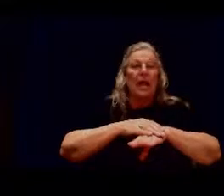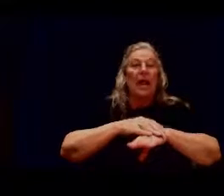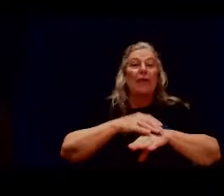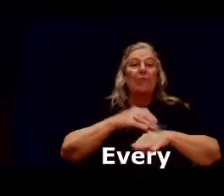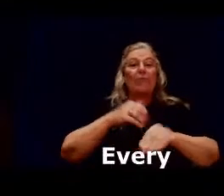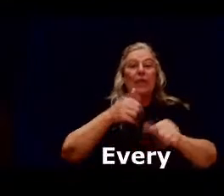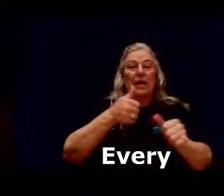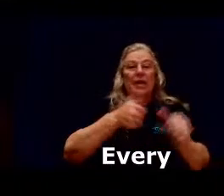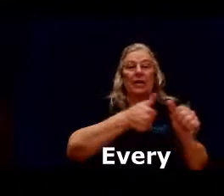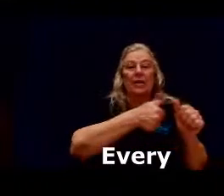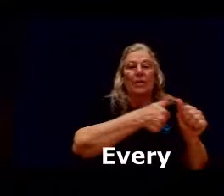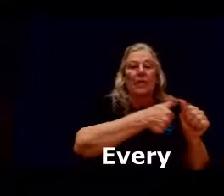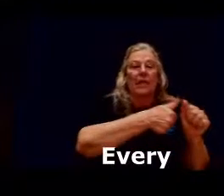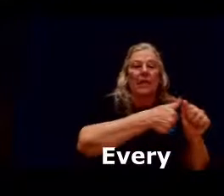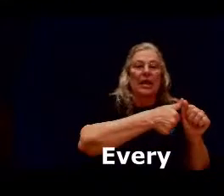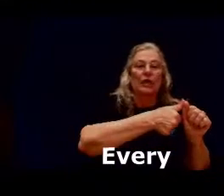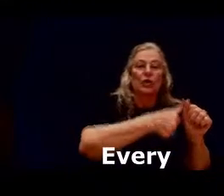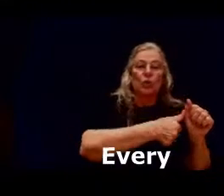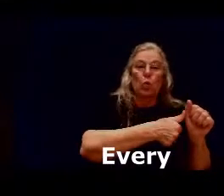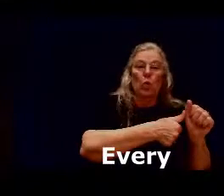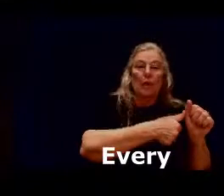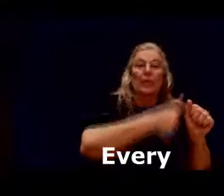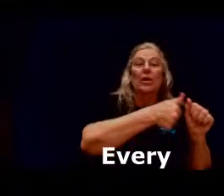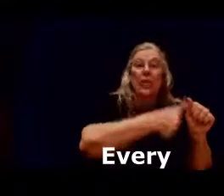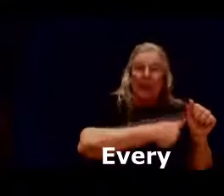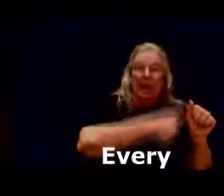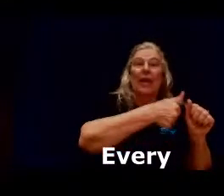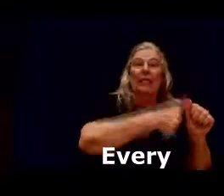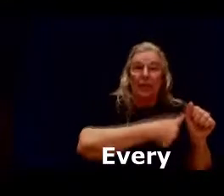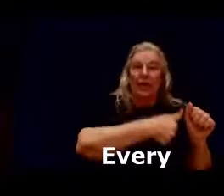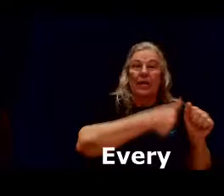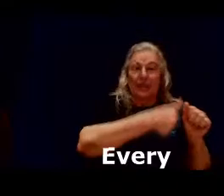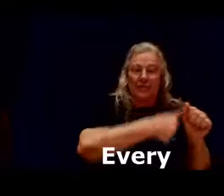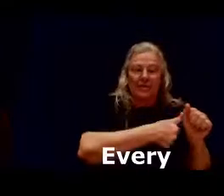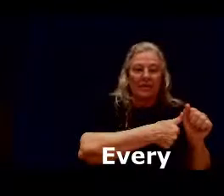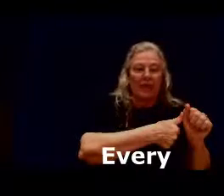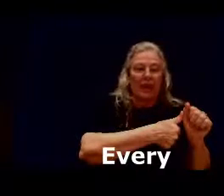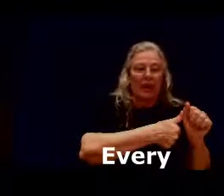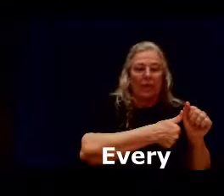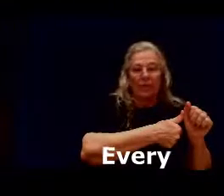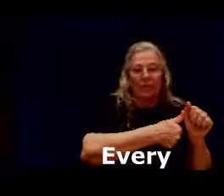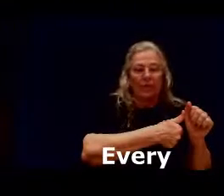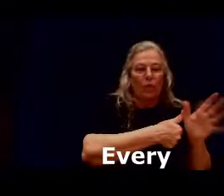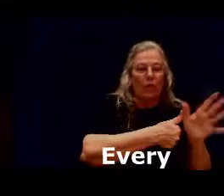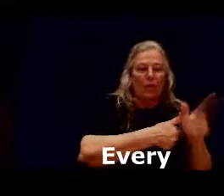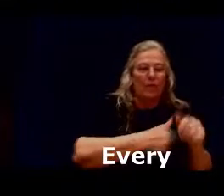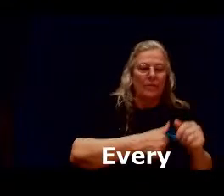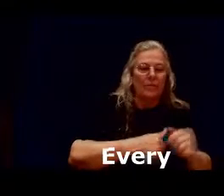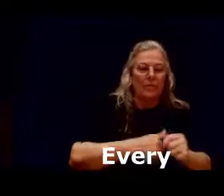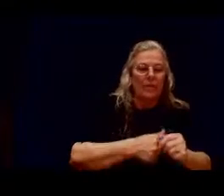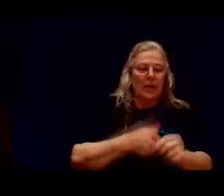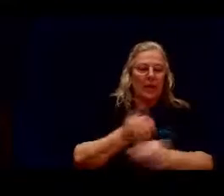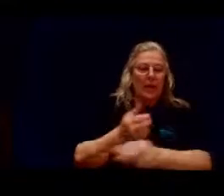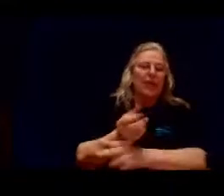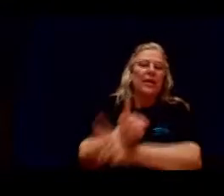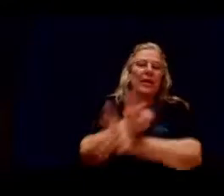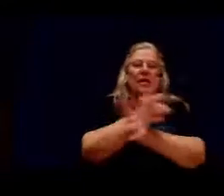every each is one every is three or four there and again